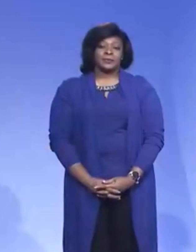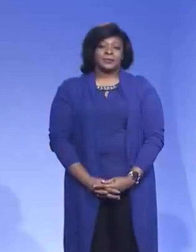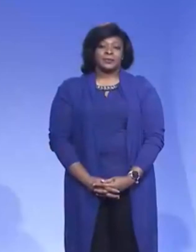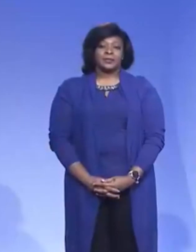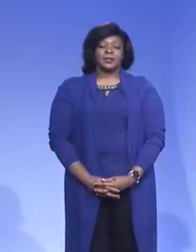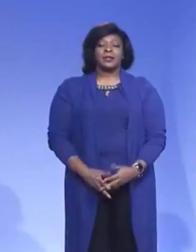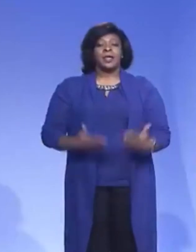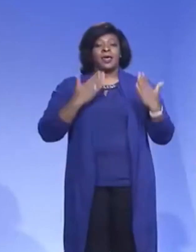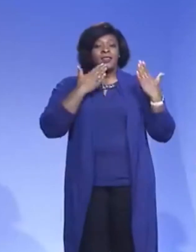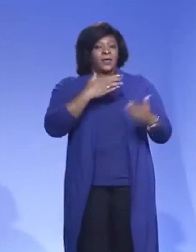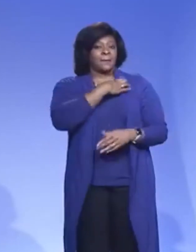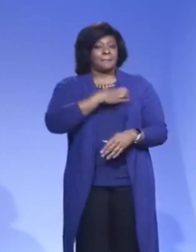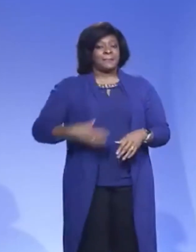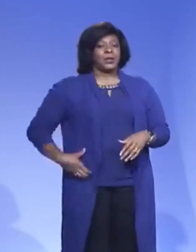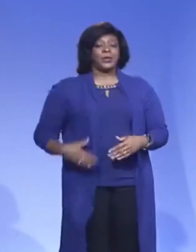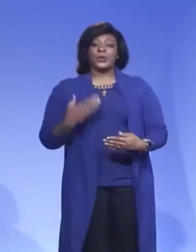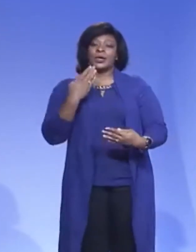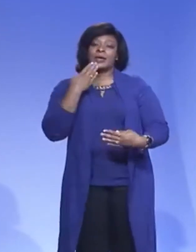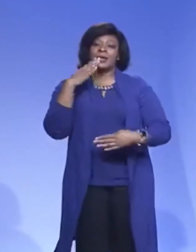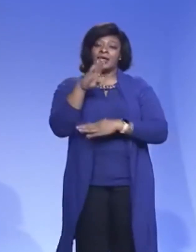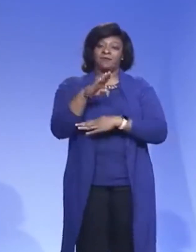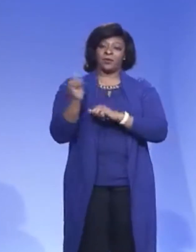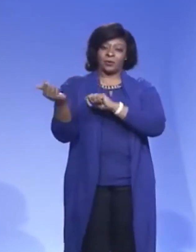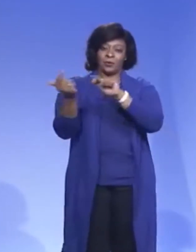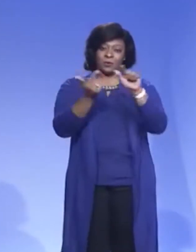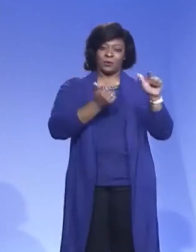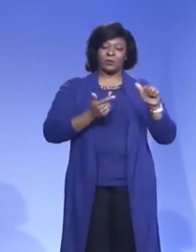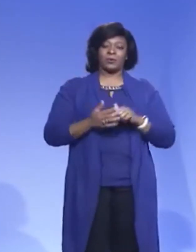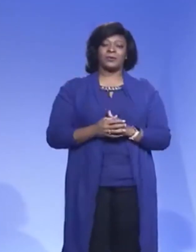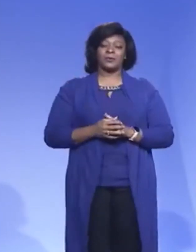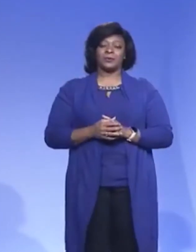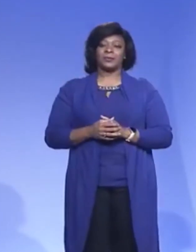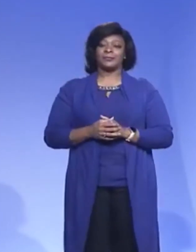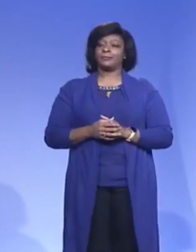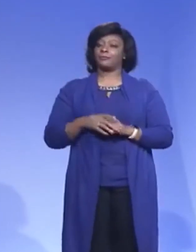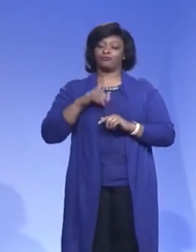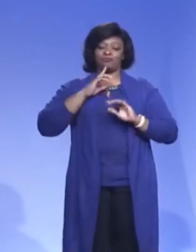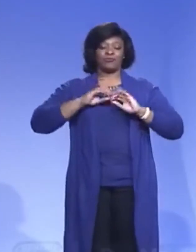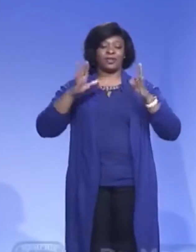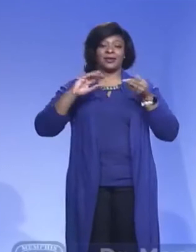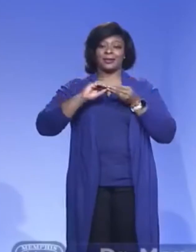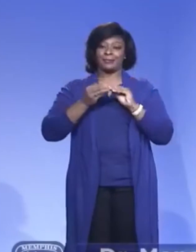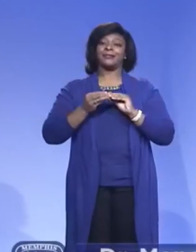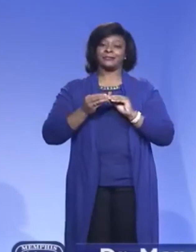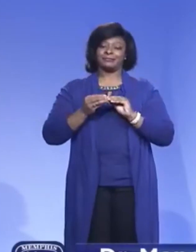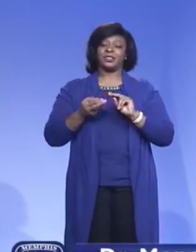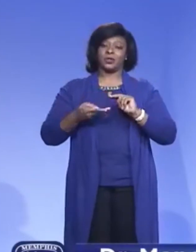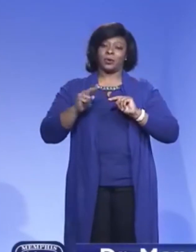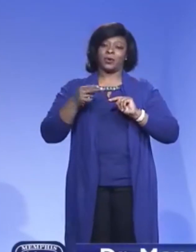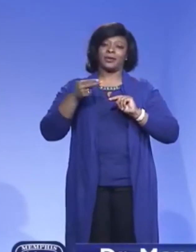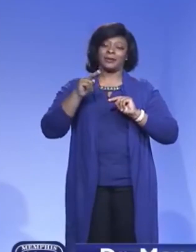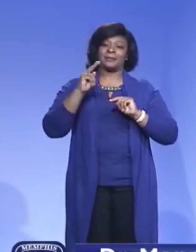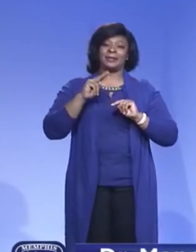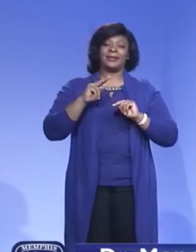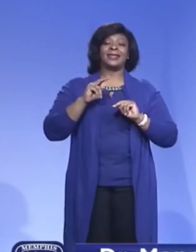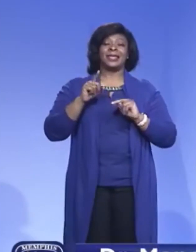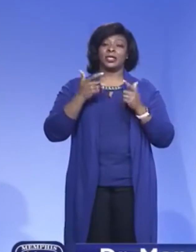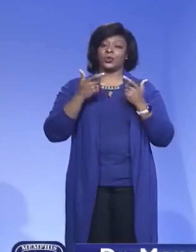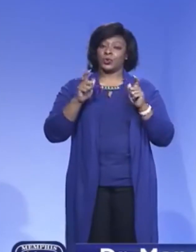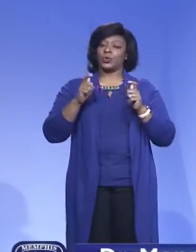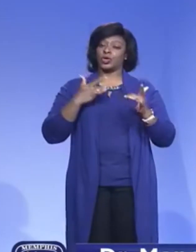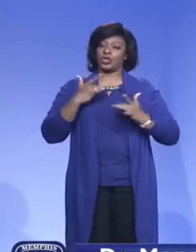Thank you, Mayor, and good afternoon, everyone. Clearly, the numbers are going up, and that's a cause for concern.